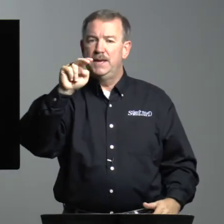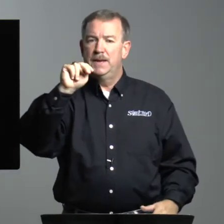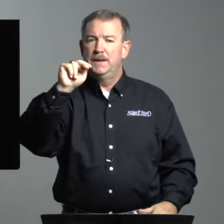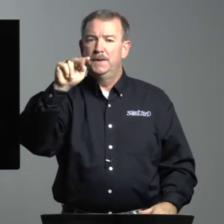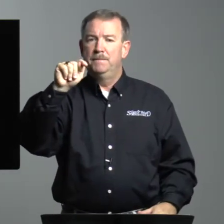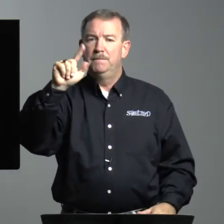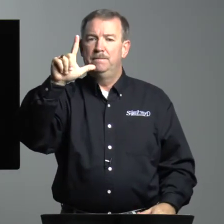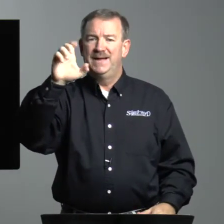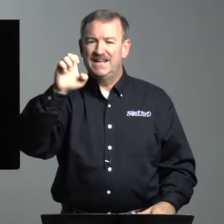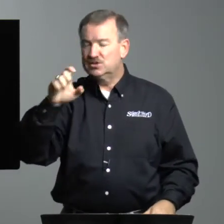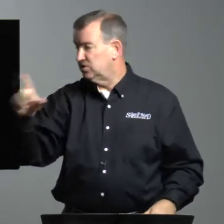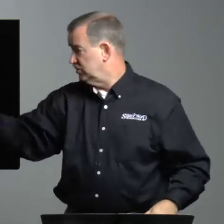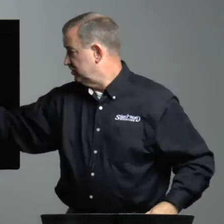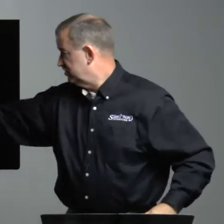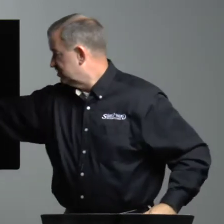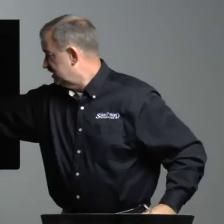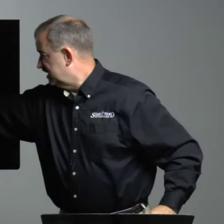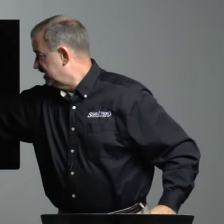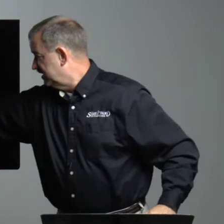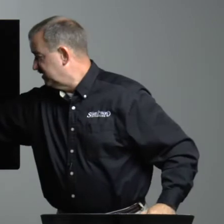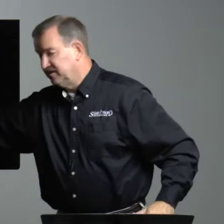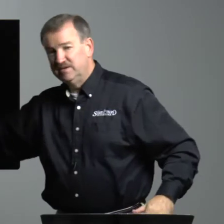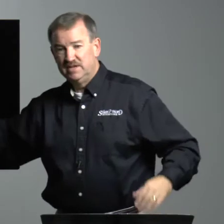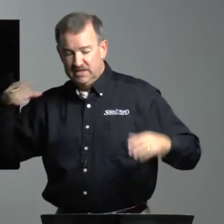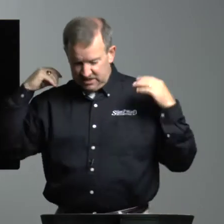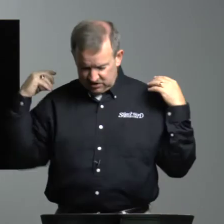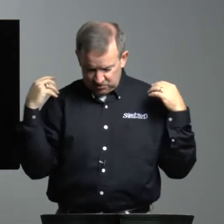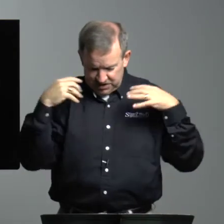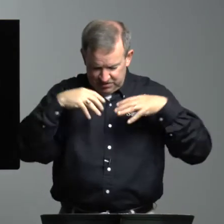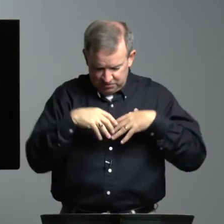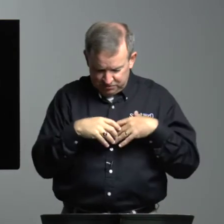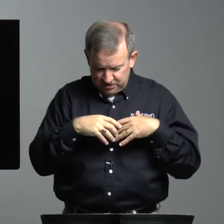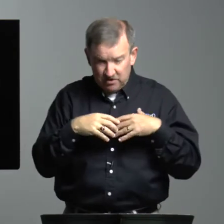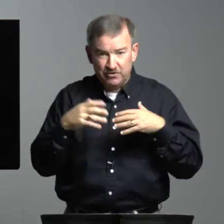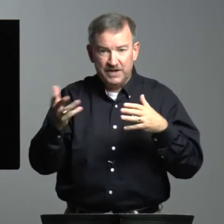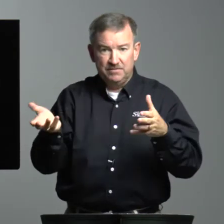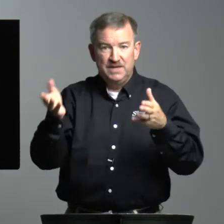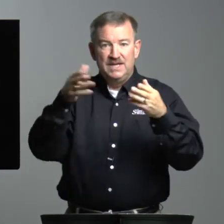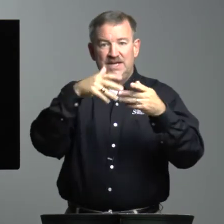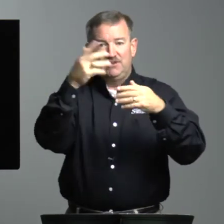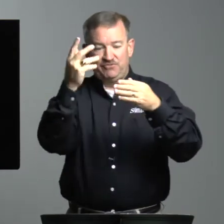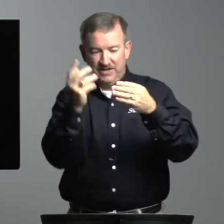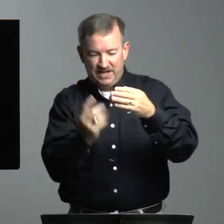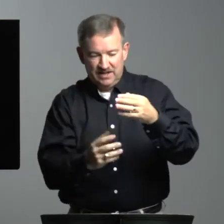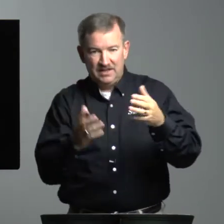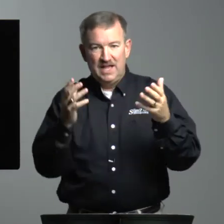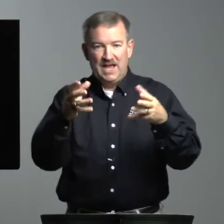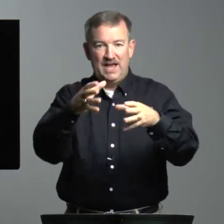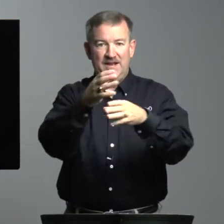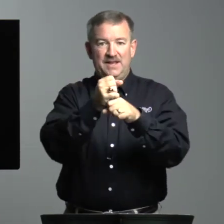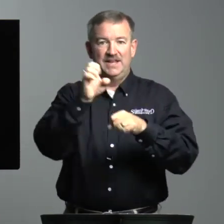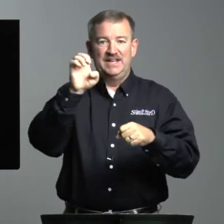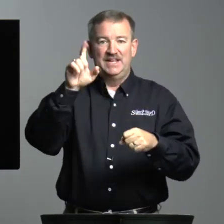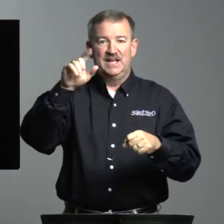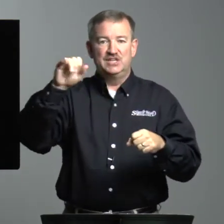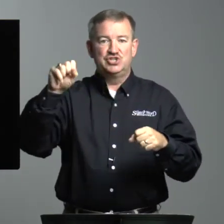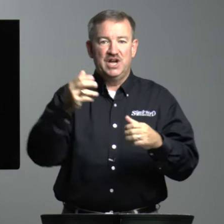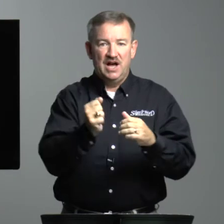mantle, you see it here. It's what he would put over him. It fell and Elisha